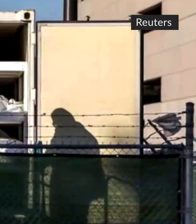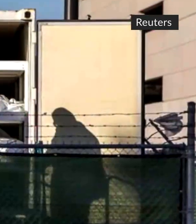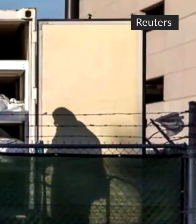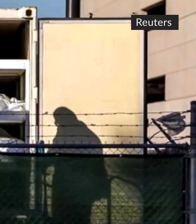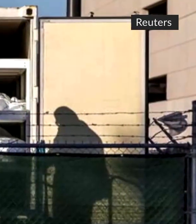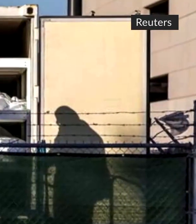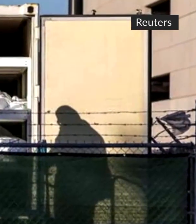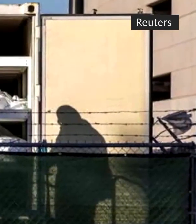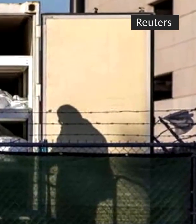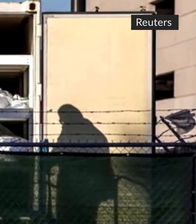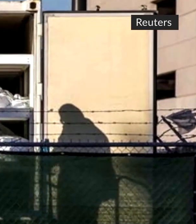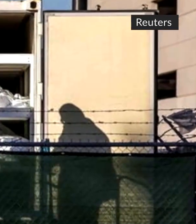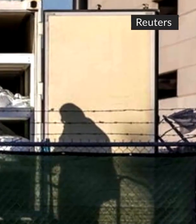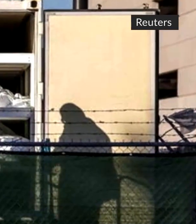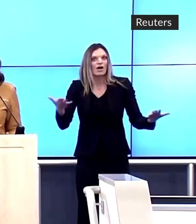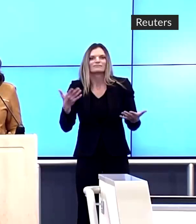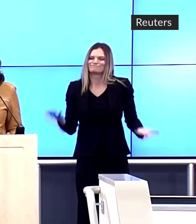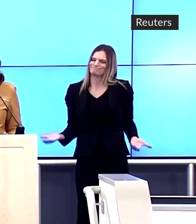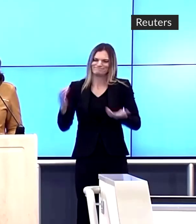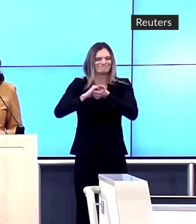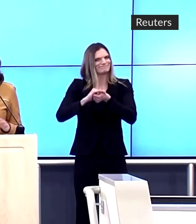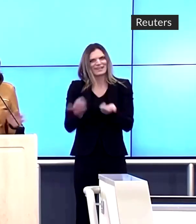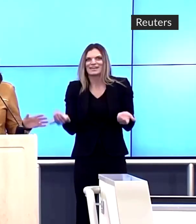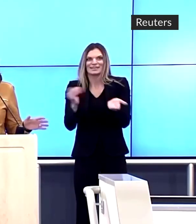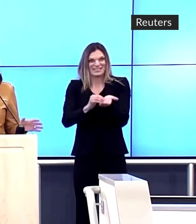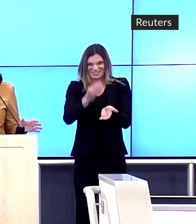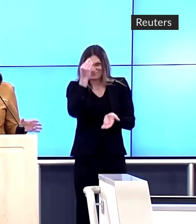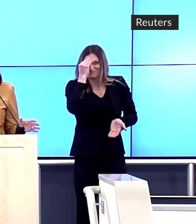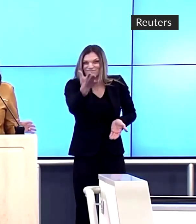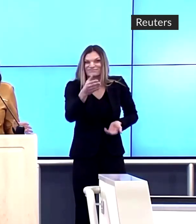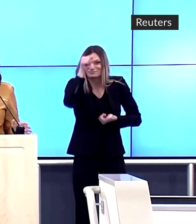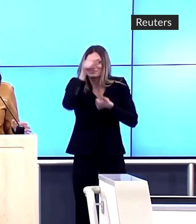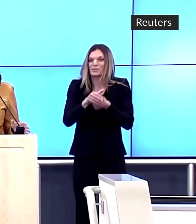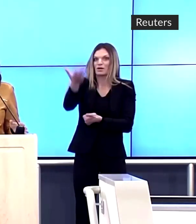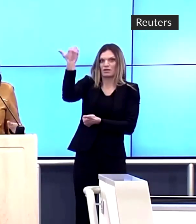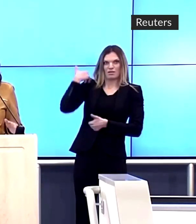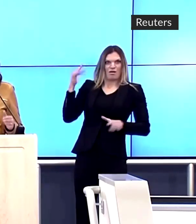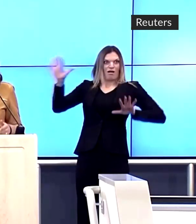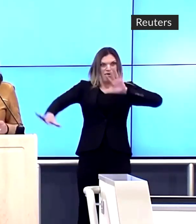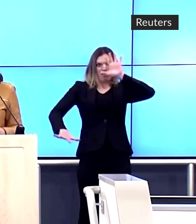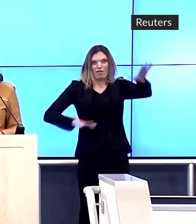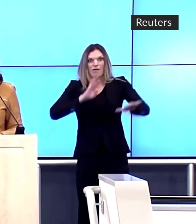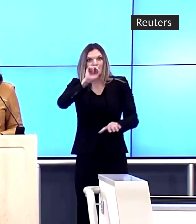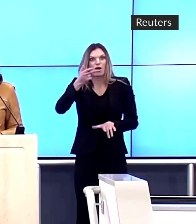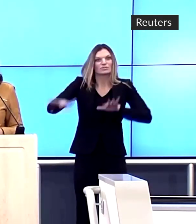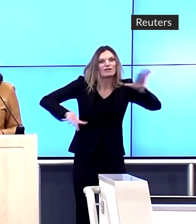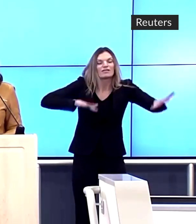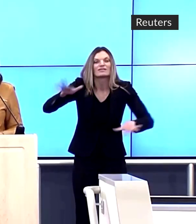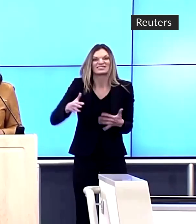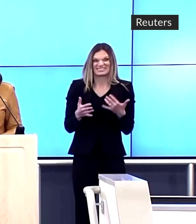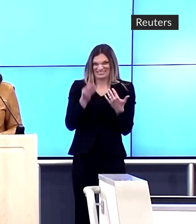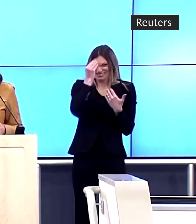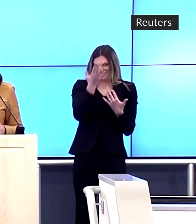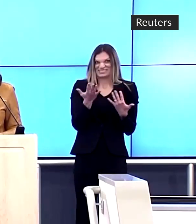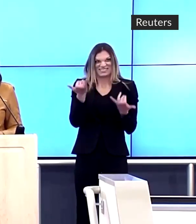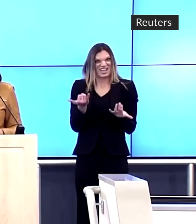20 have seen a record rise in deaths. As hard as those first months were for our state, these next few are going